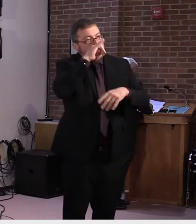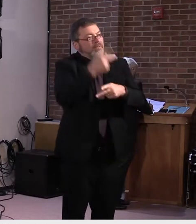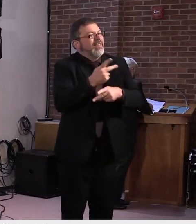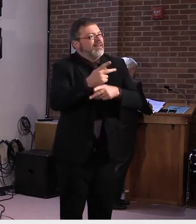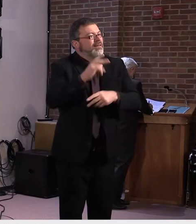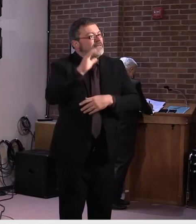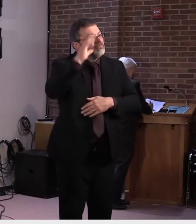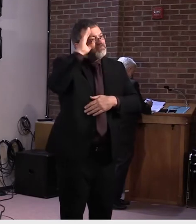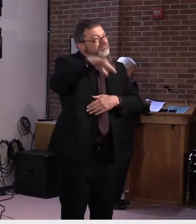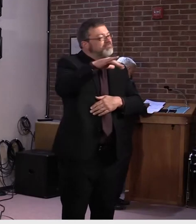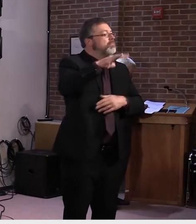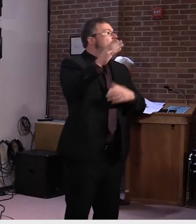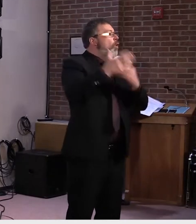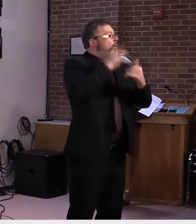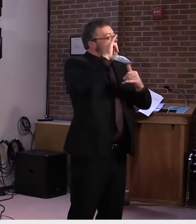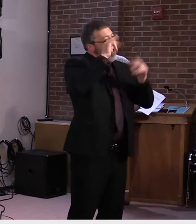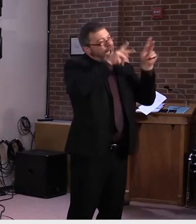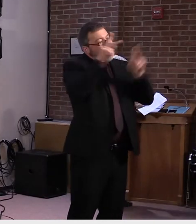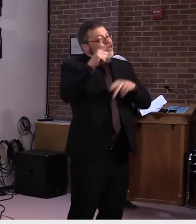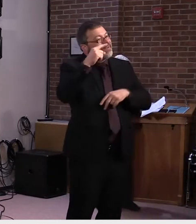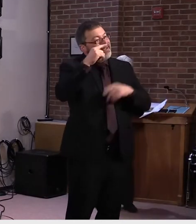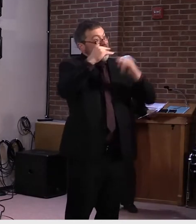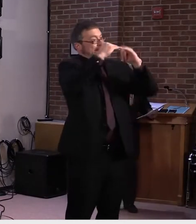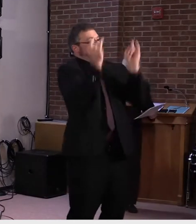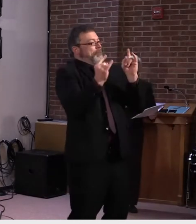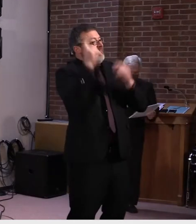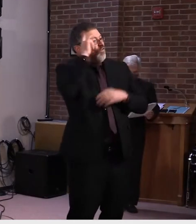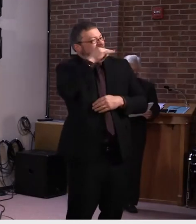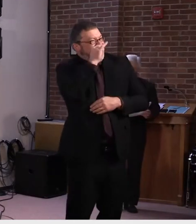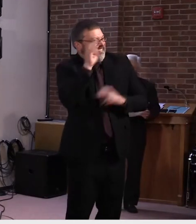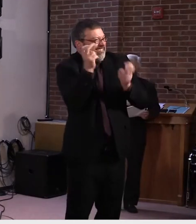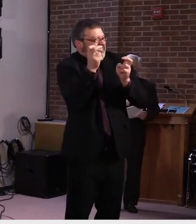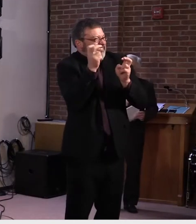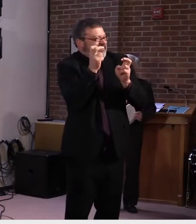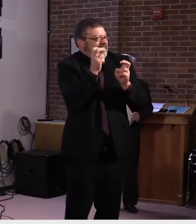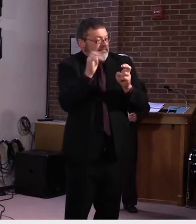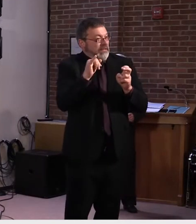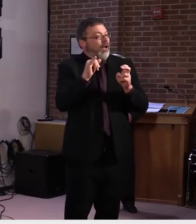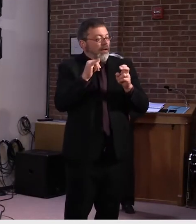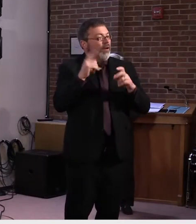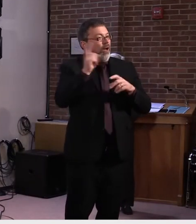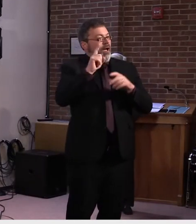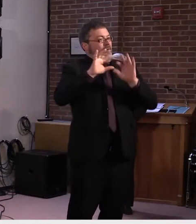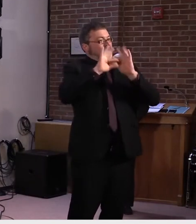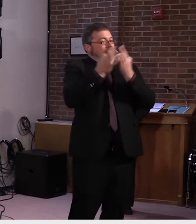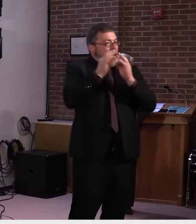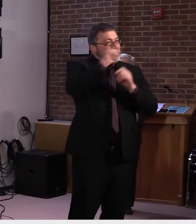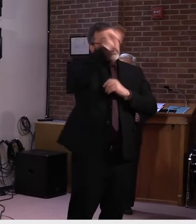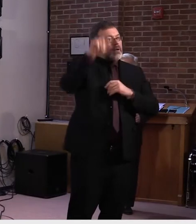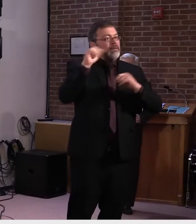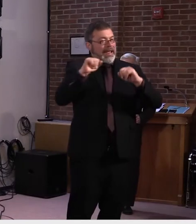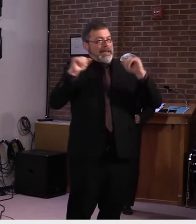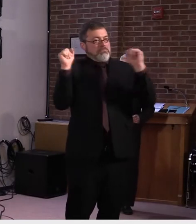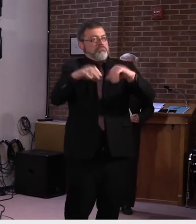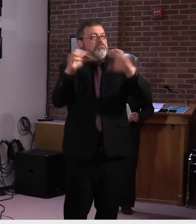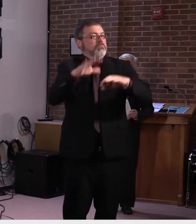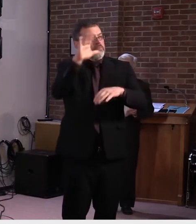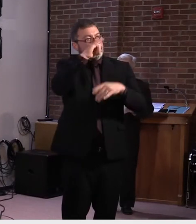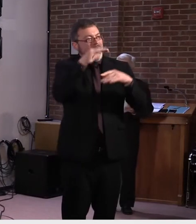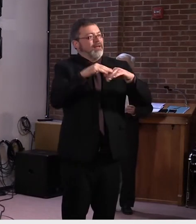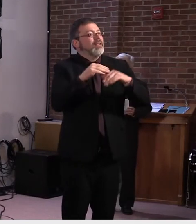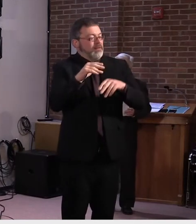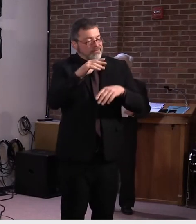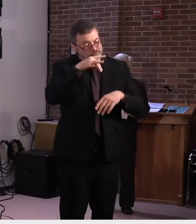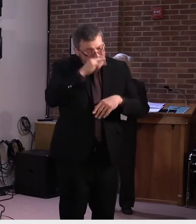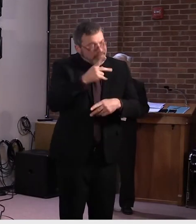regulatory standpoint to avoid some of the red tape so we can get them up and running quickly. We're recommending